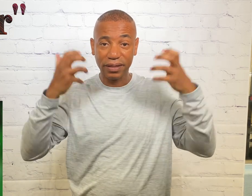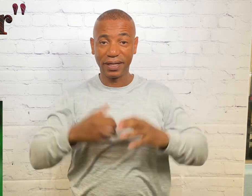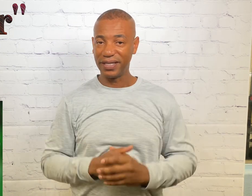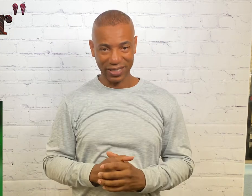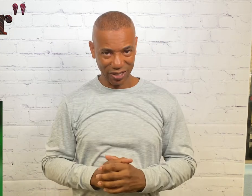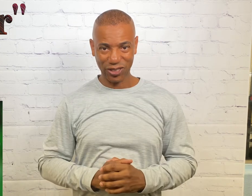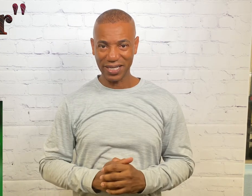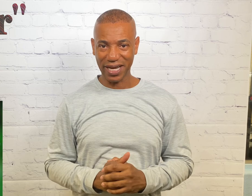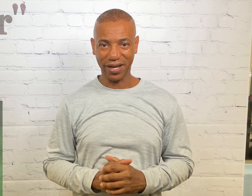That's how you sign tiger.